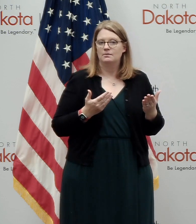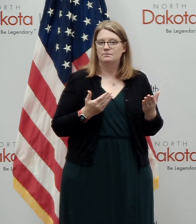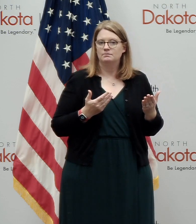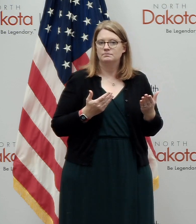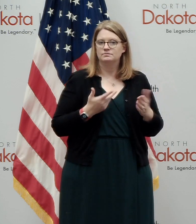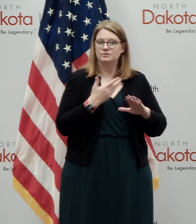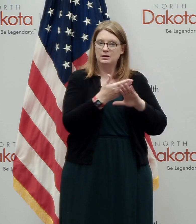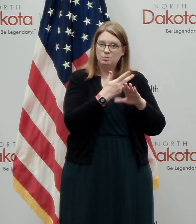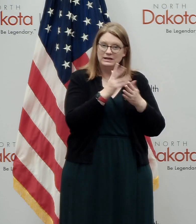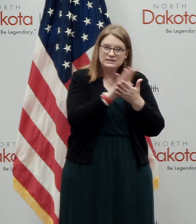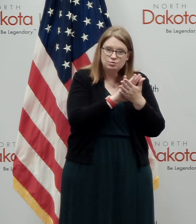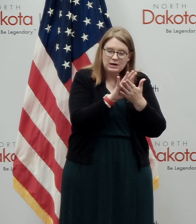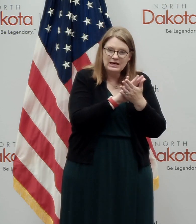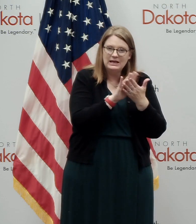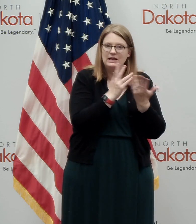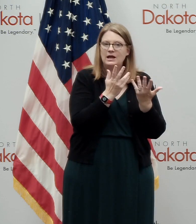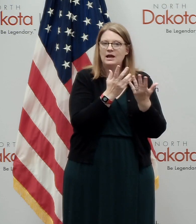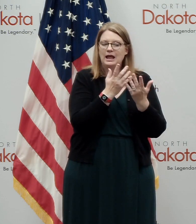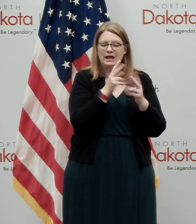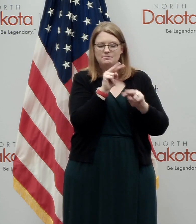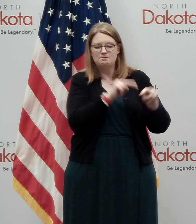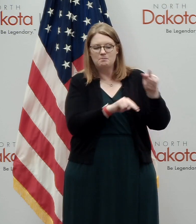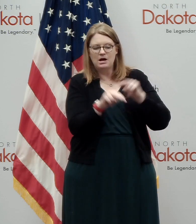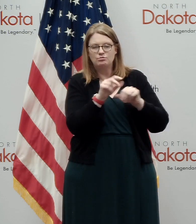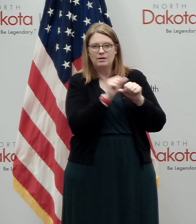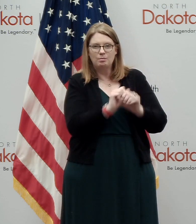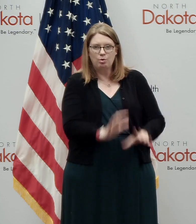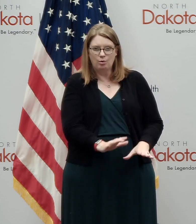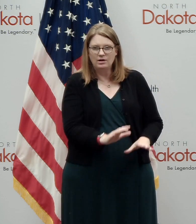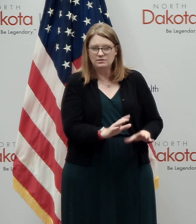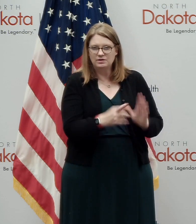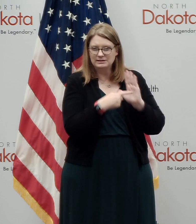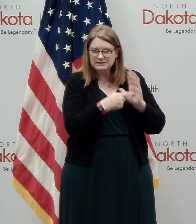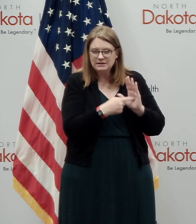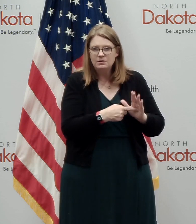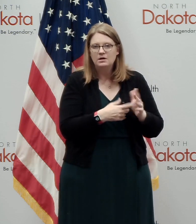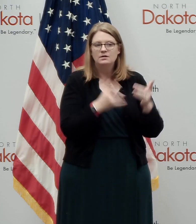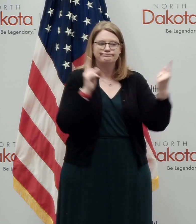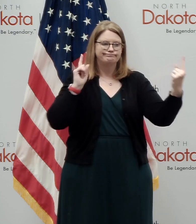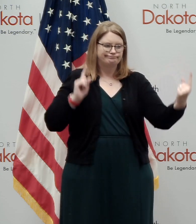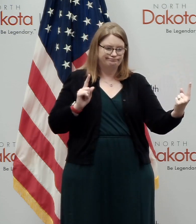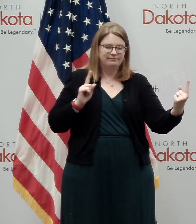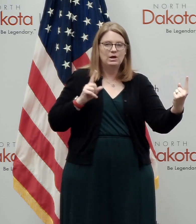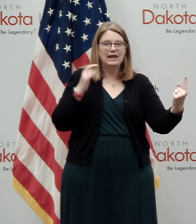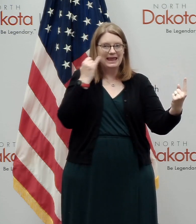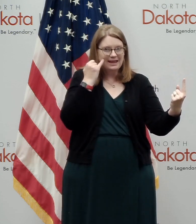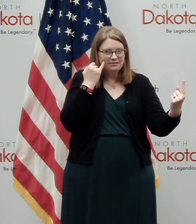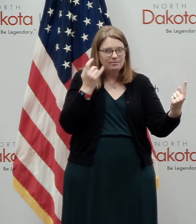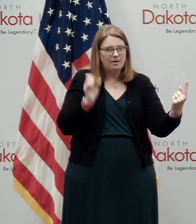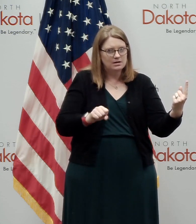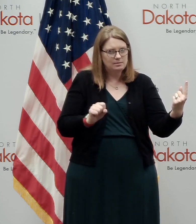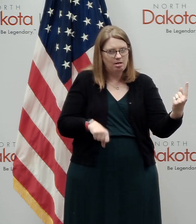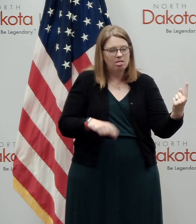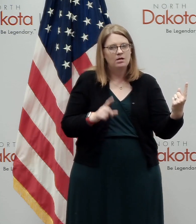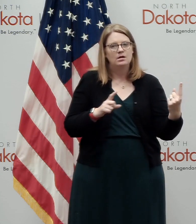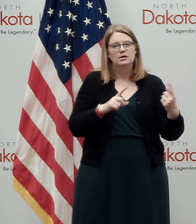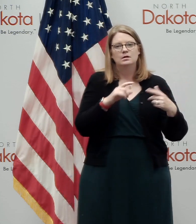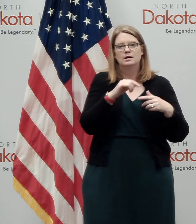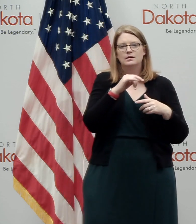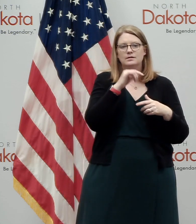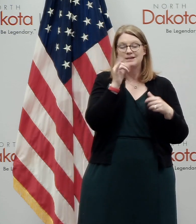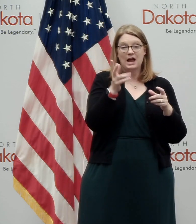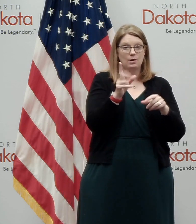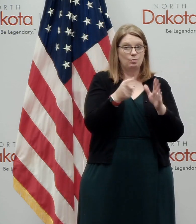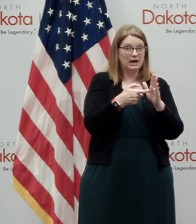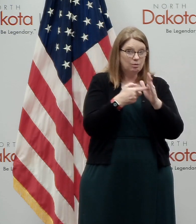pre-screening and monitoring employees for symptoms, complying with social distancing guidelines wherever possible. We're not, uh, requiring the